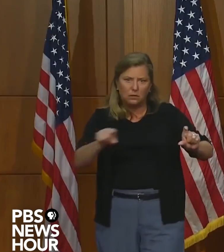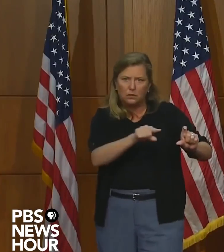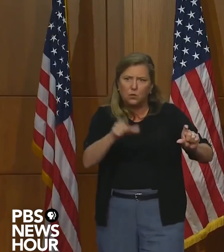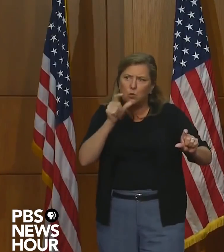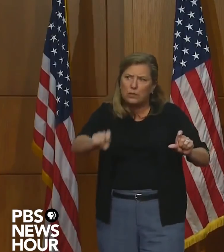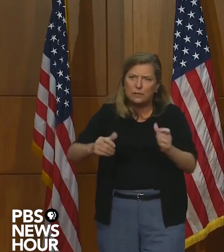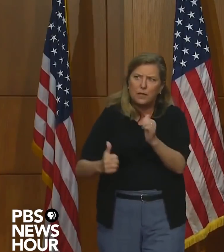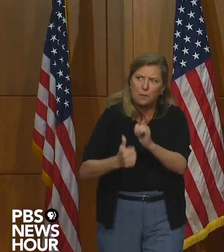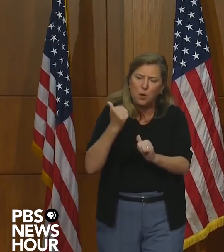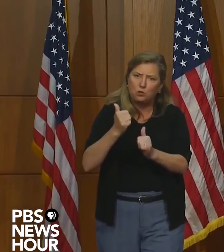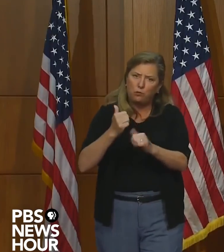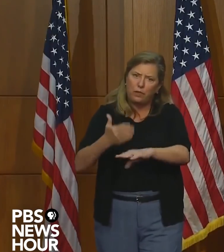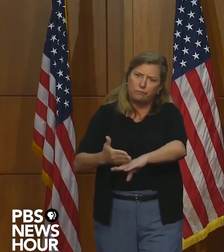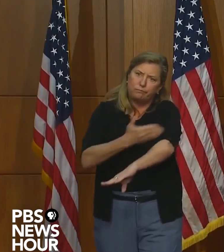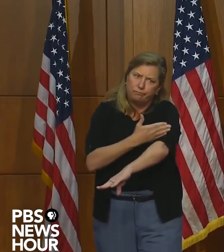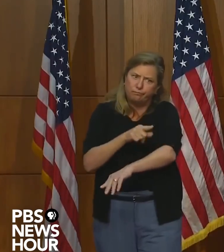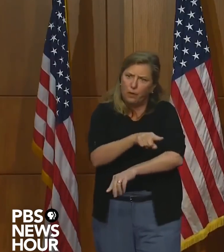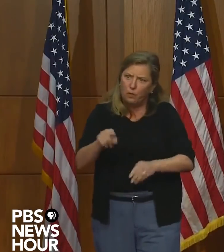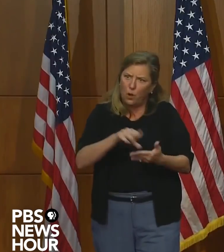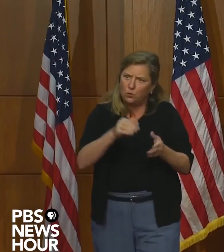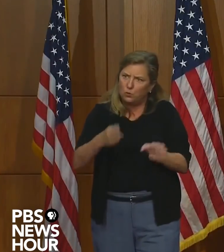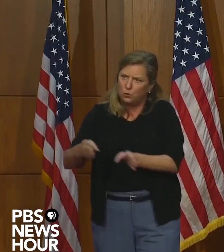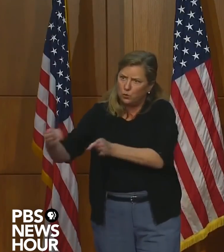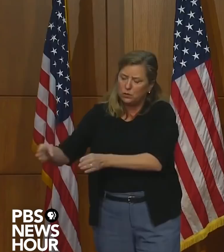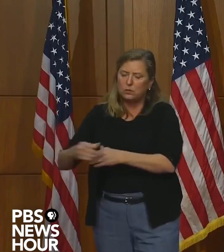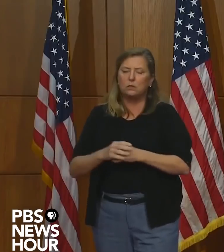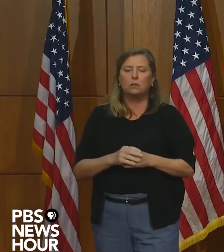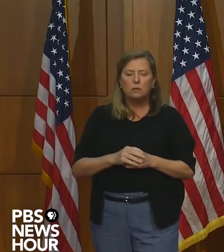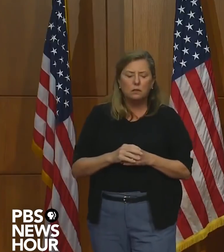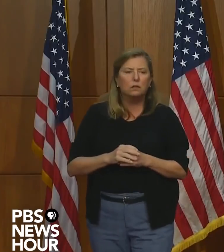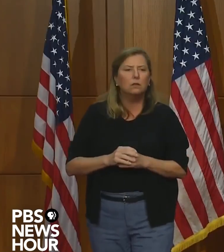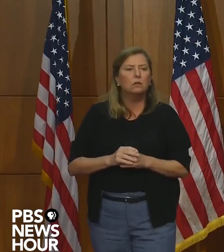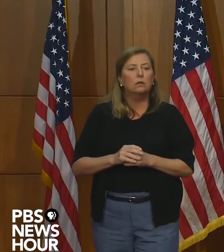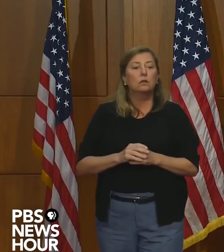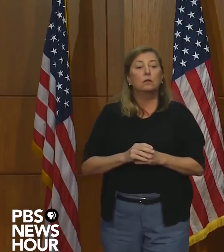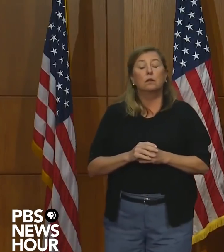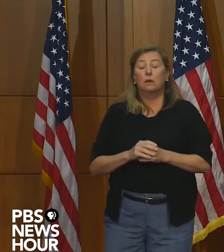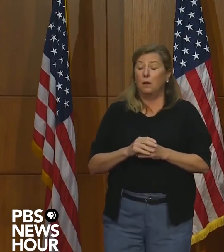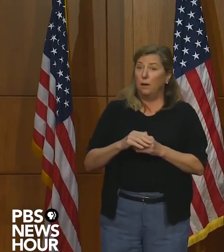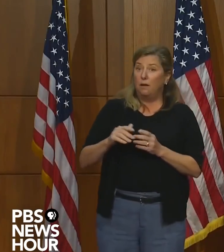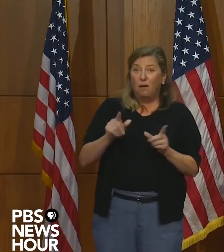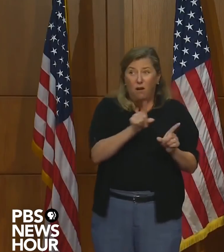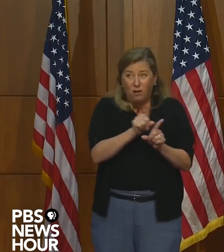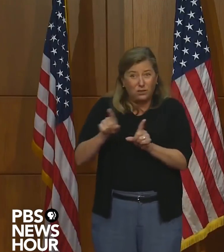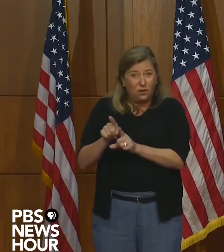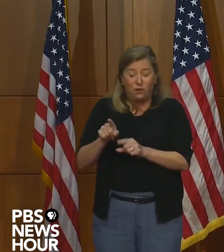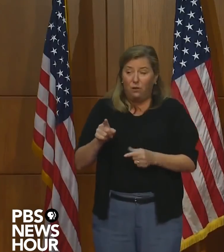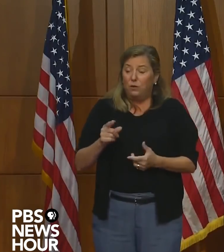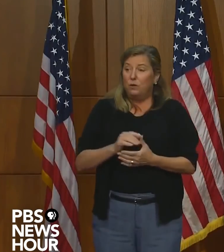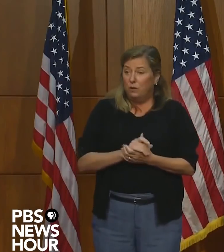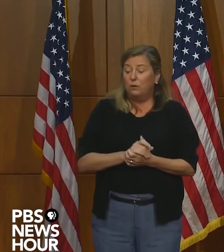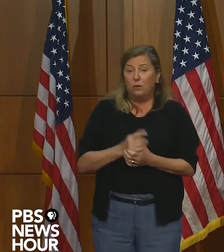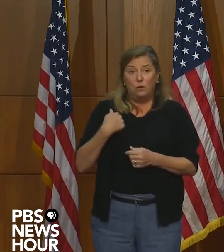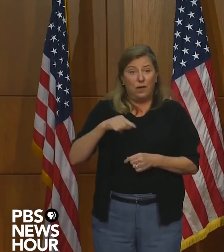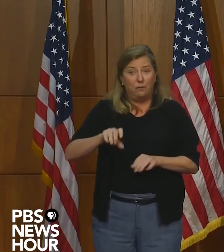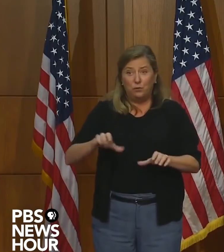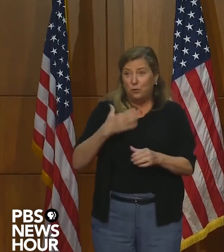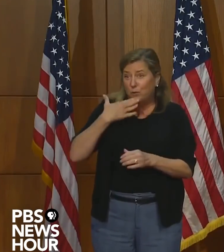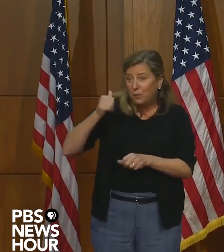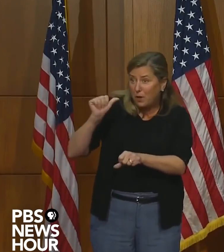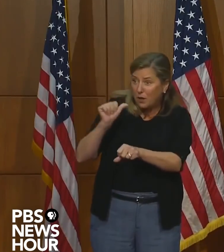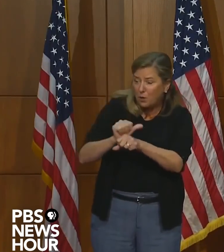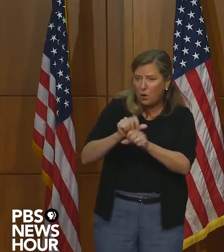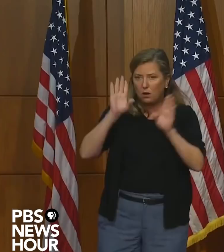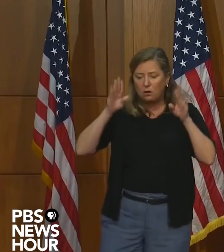need them the most to make a difference for students. But ultimately, on top of those structures, we're going to have to do a better job of